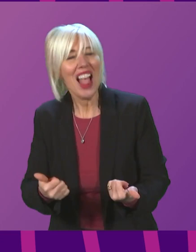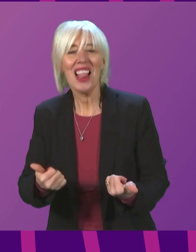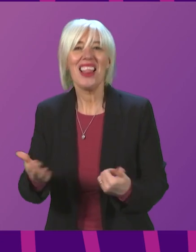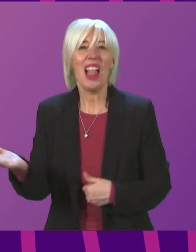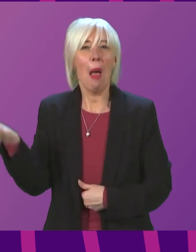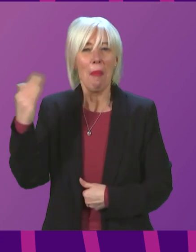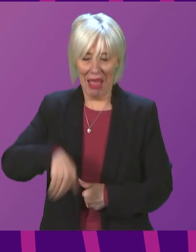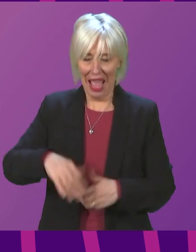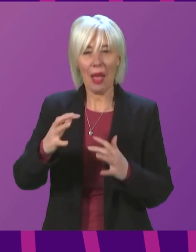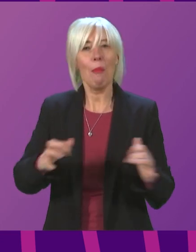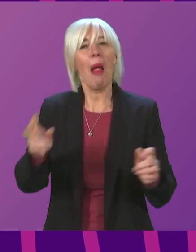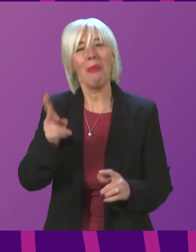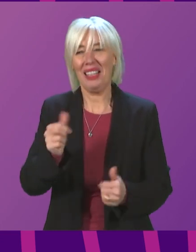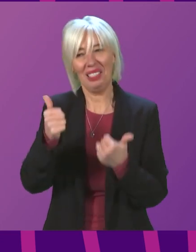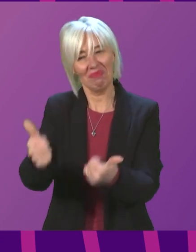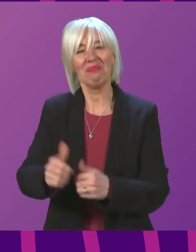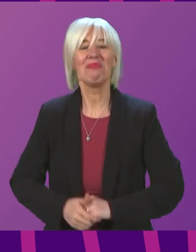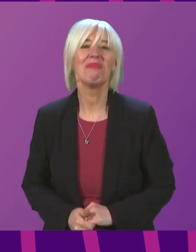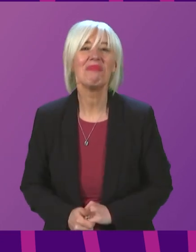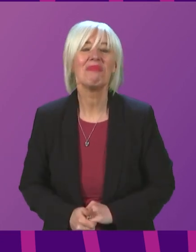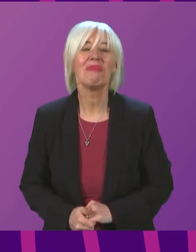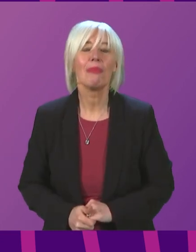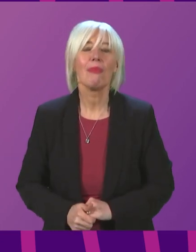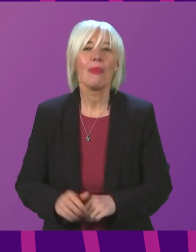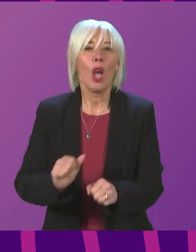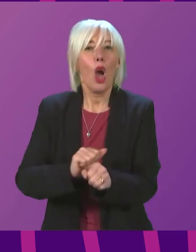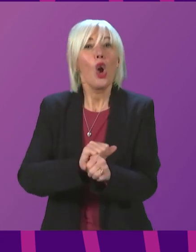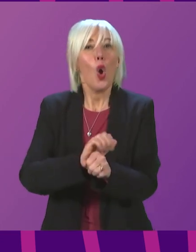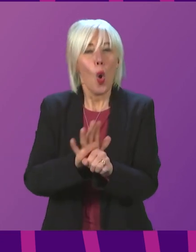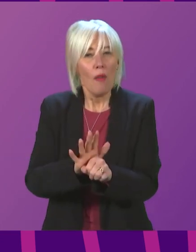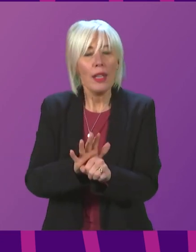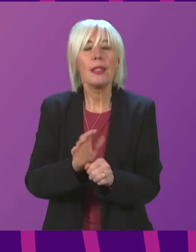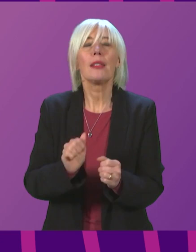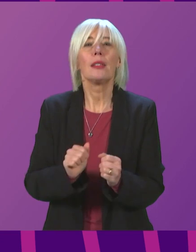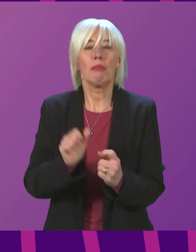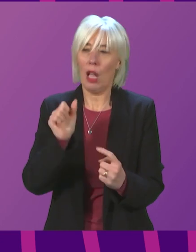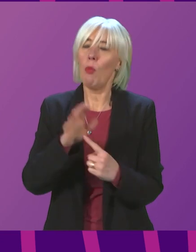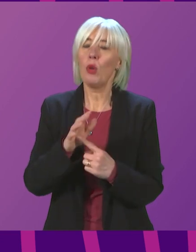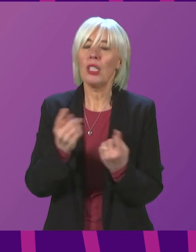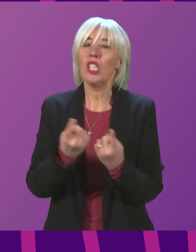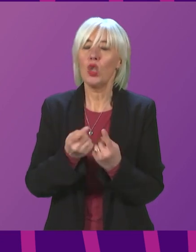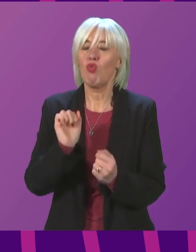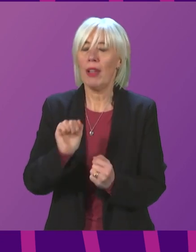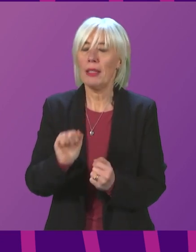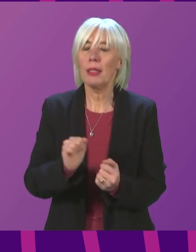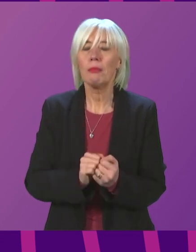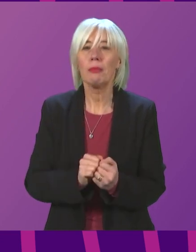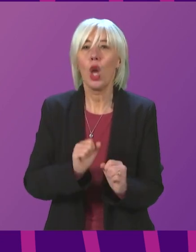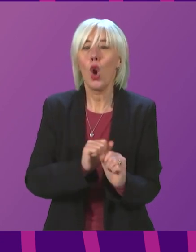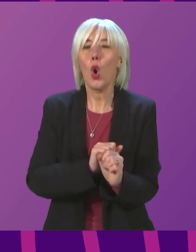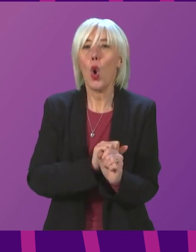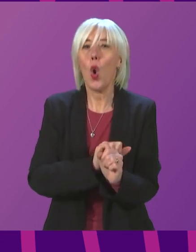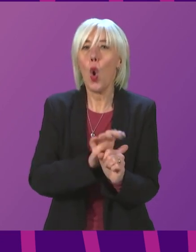here in Parliament. Covid, and she raises a really important issue. Covid continues, and I think it's important to stress this,